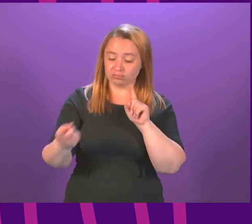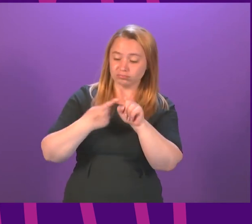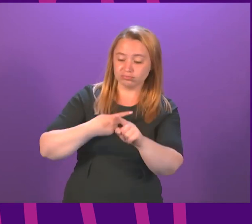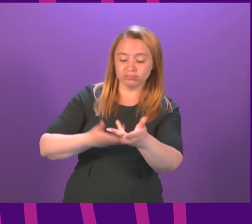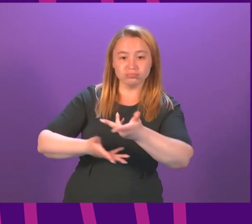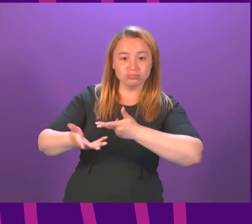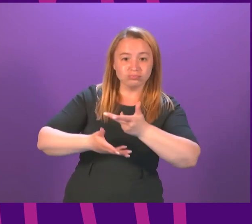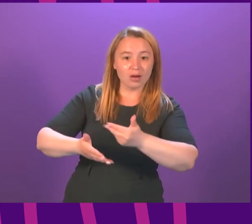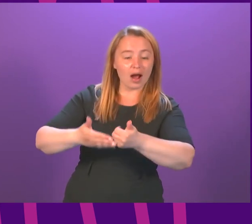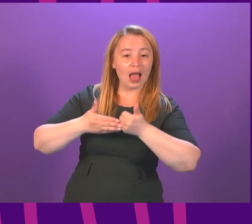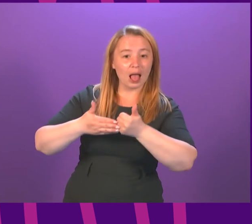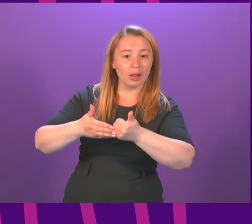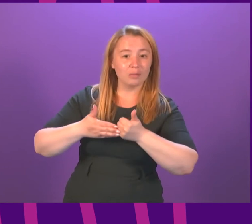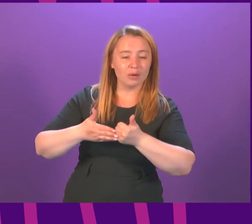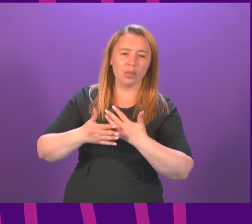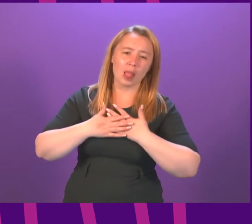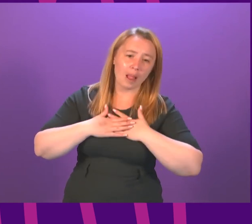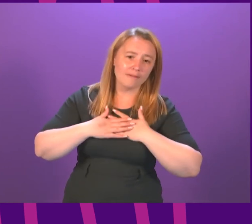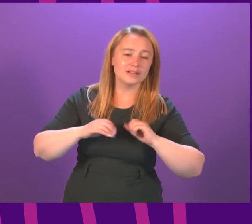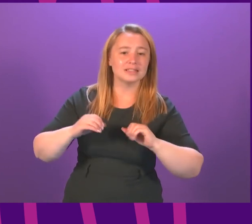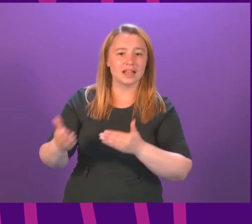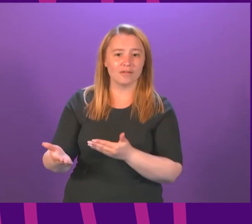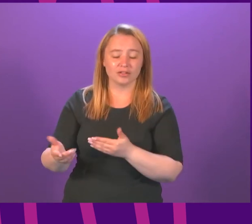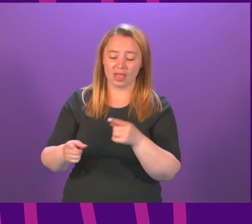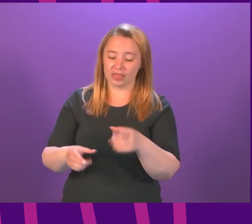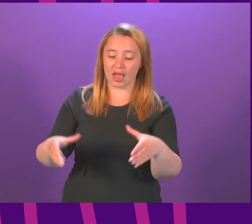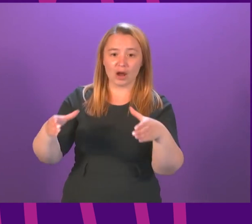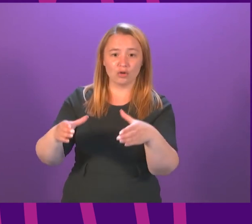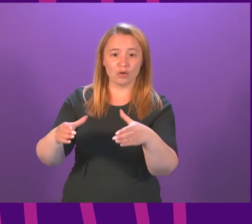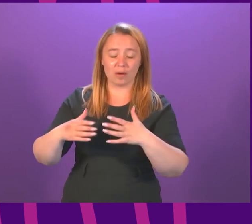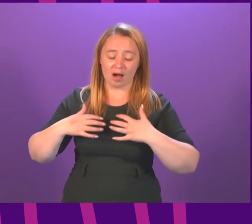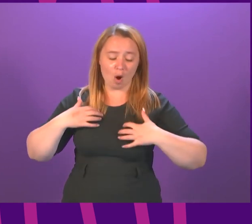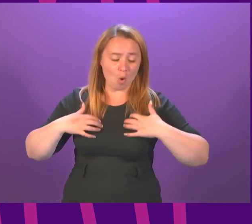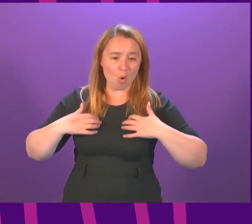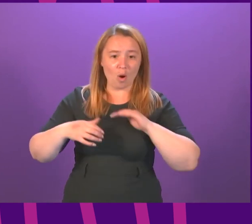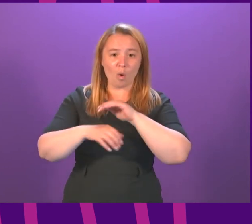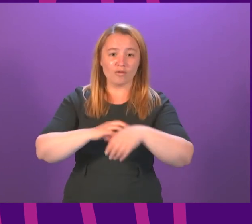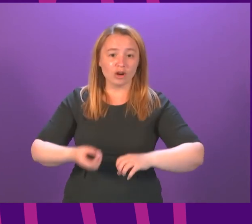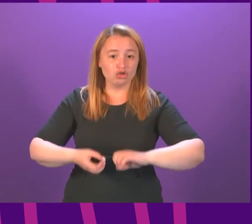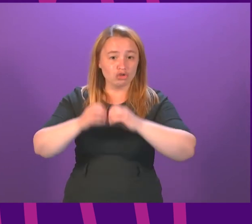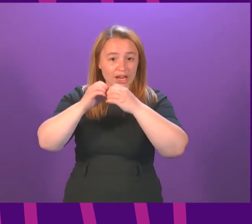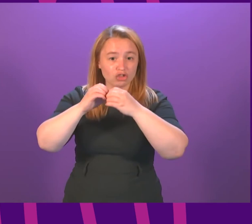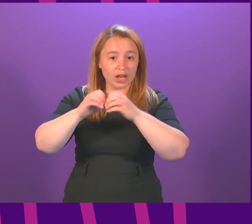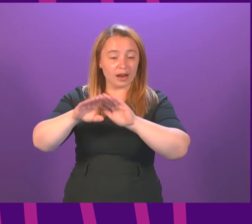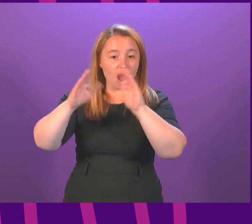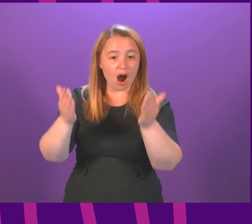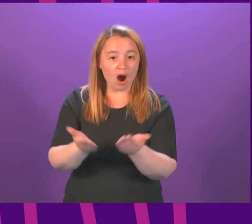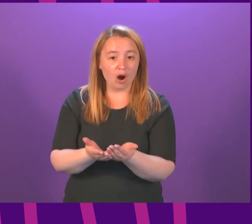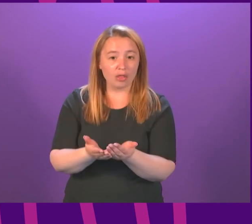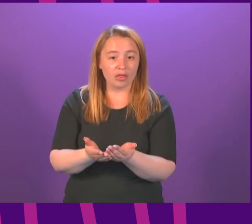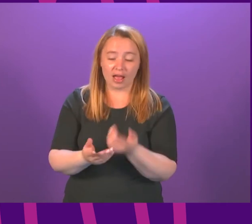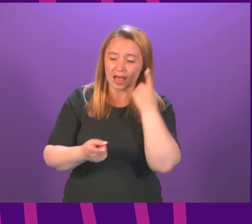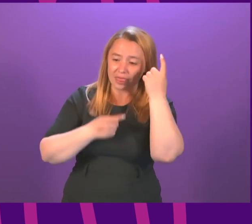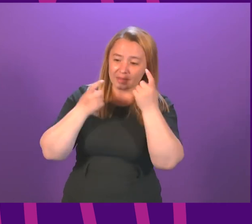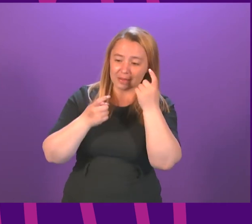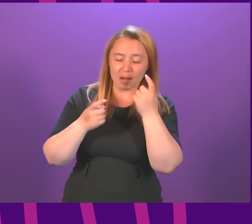You'll find a group of people who are passionate about creation and about the earth and how to sustain